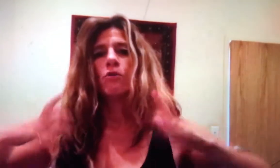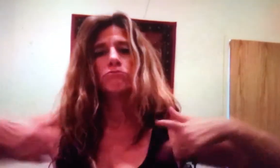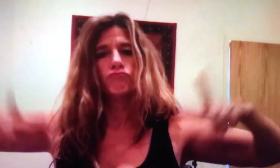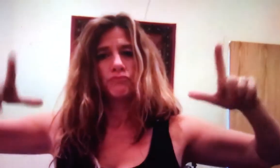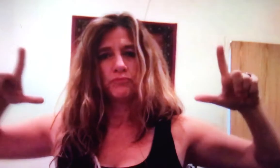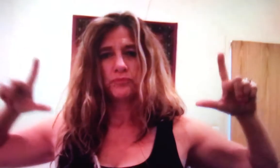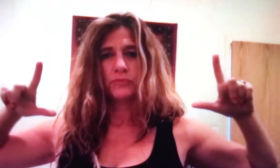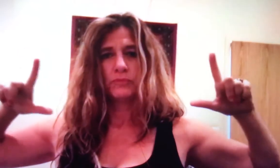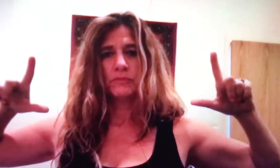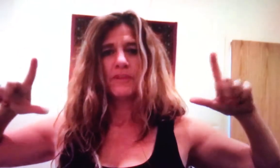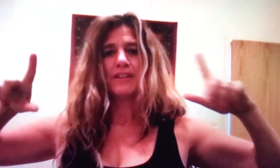So that's avoidant.